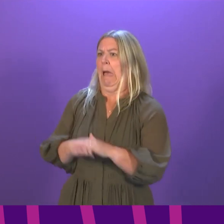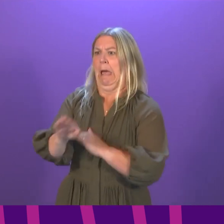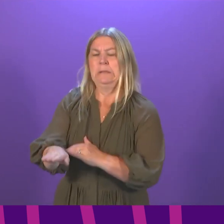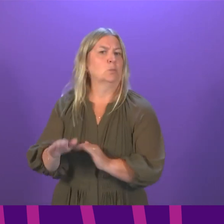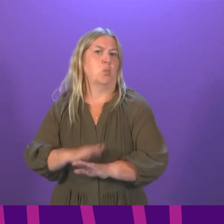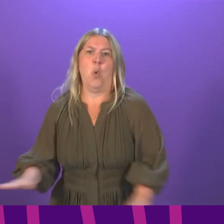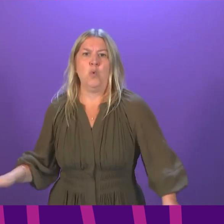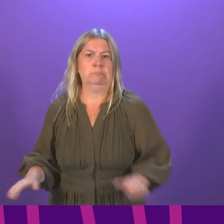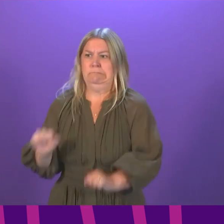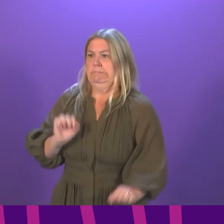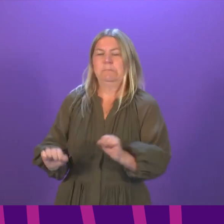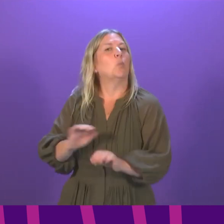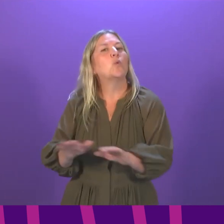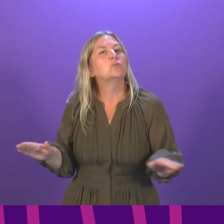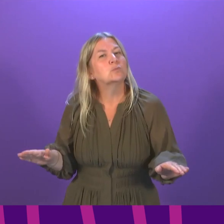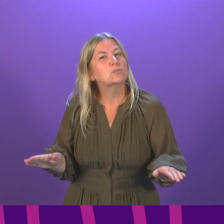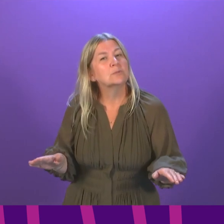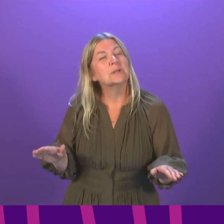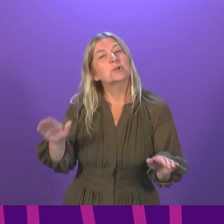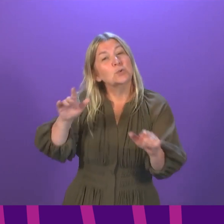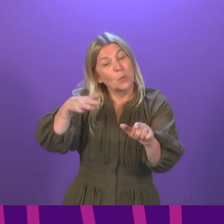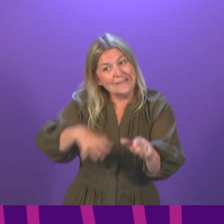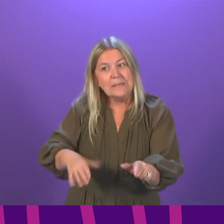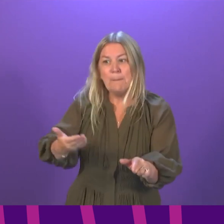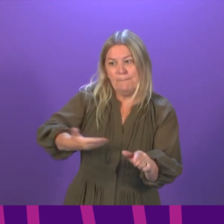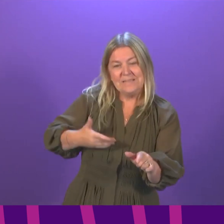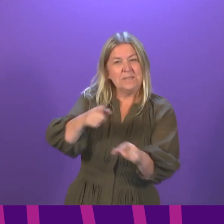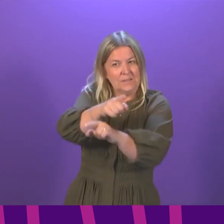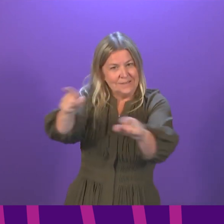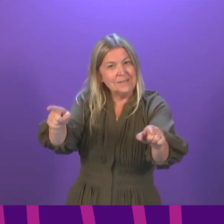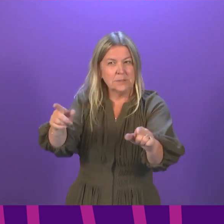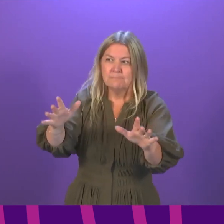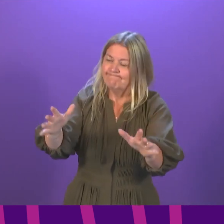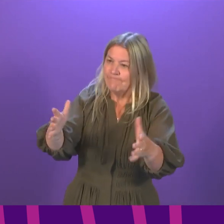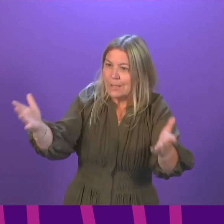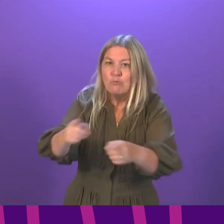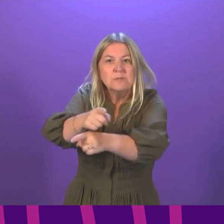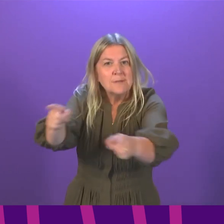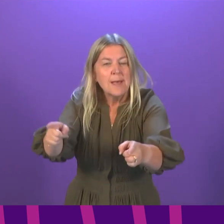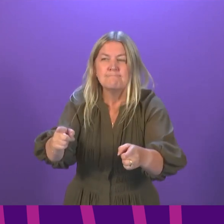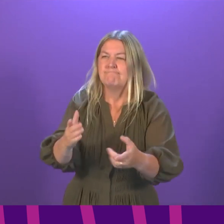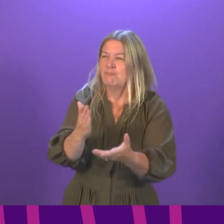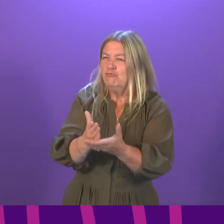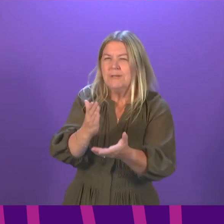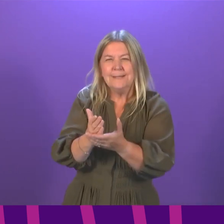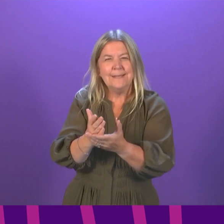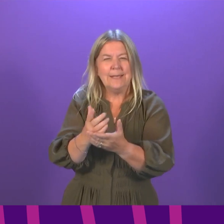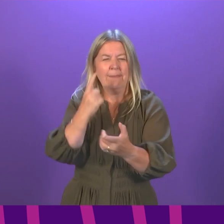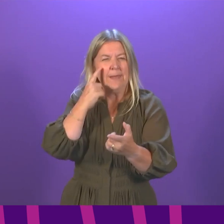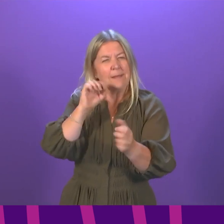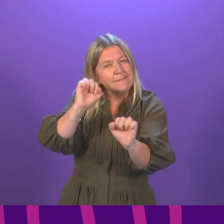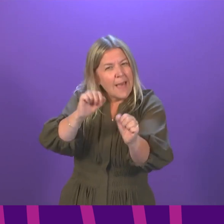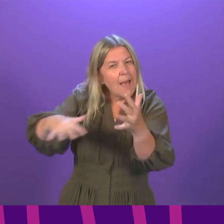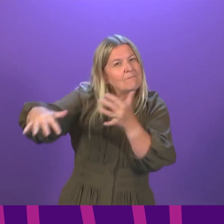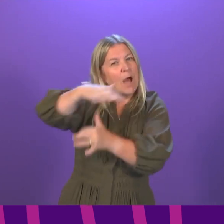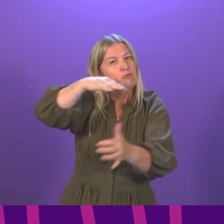less likely to go. We will be working with businesses to encourage businesses to think very carefully about the environment that